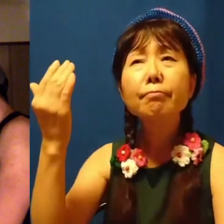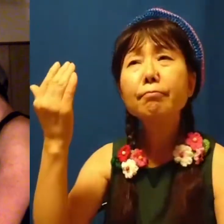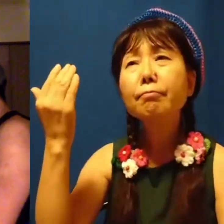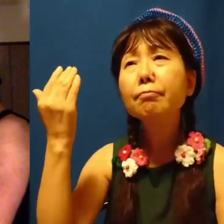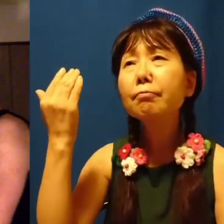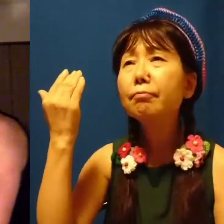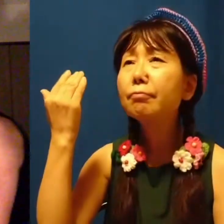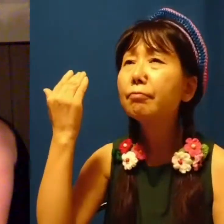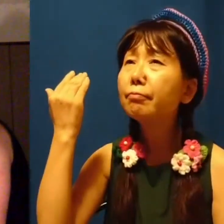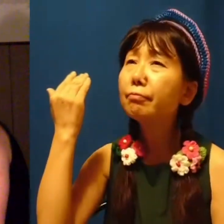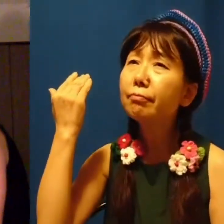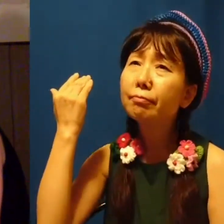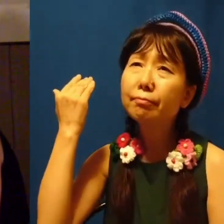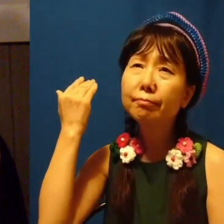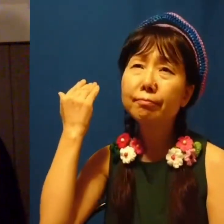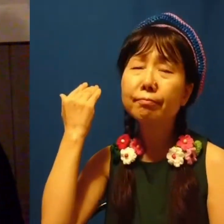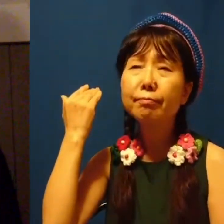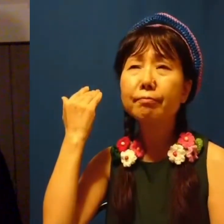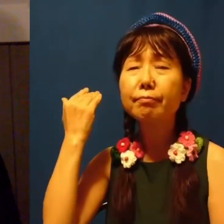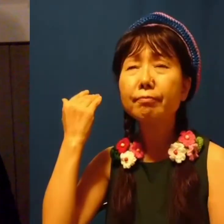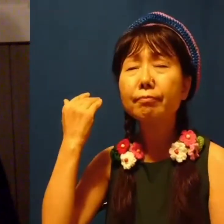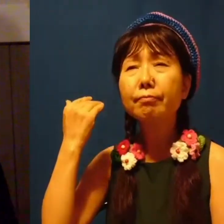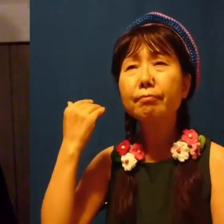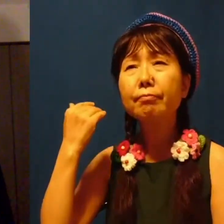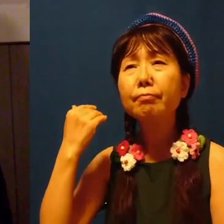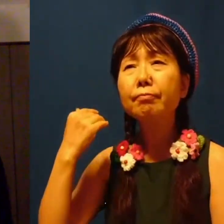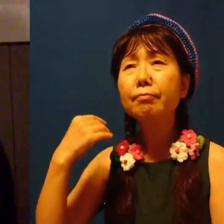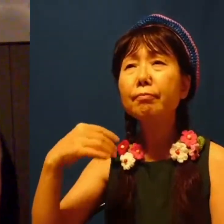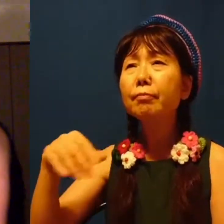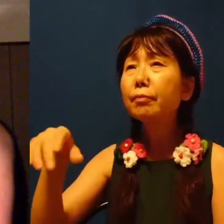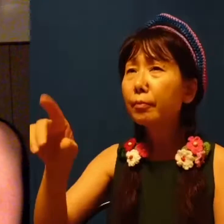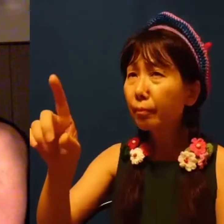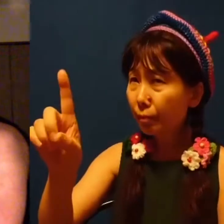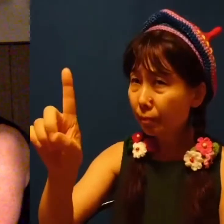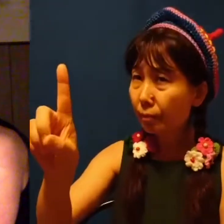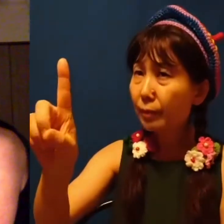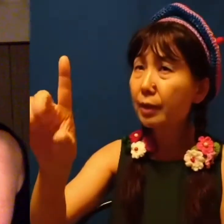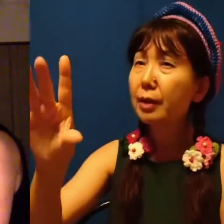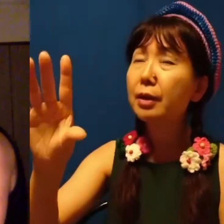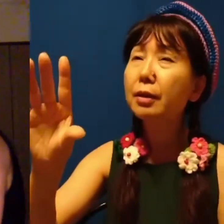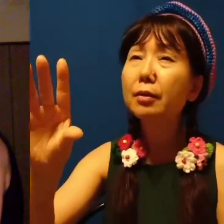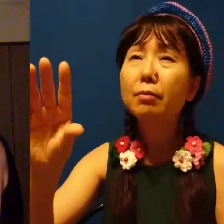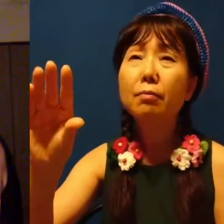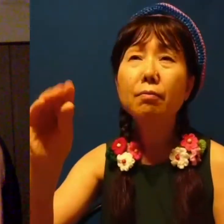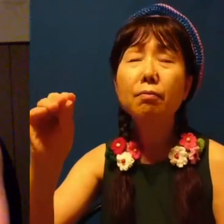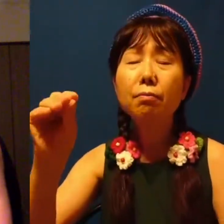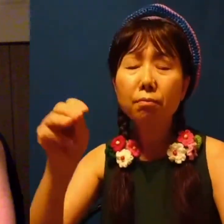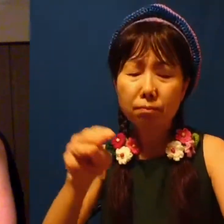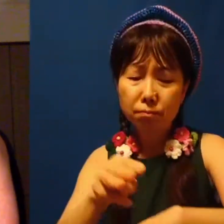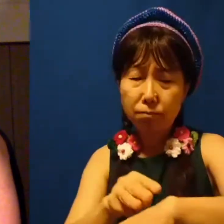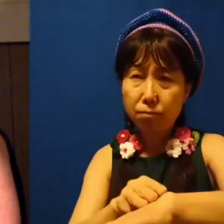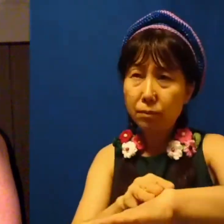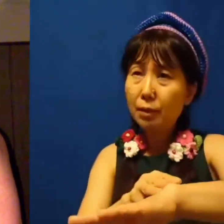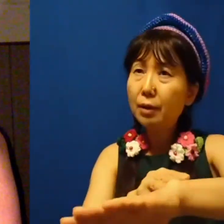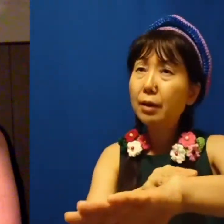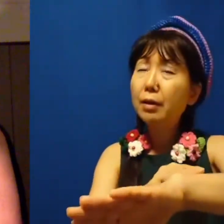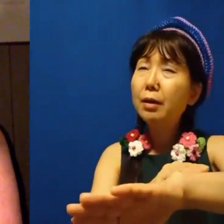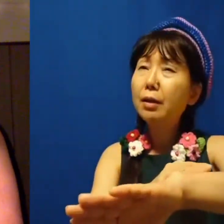I'll be back If I go ten thousand